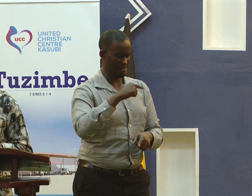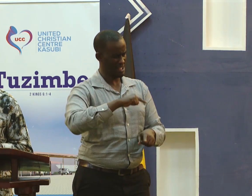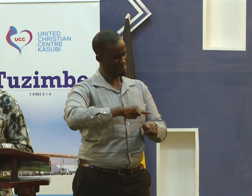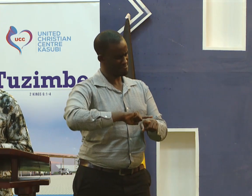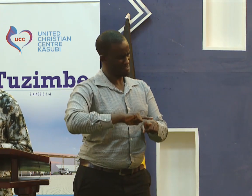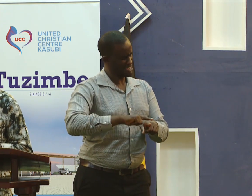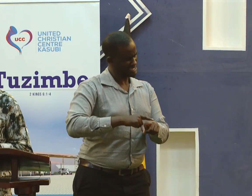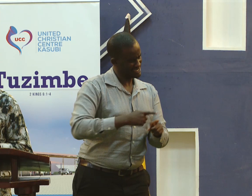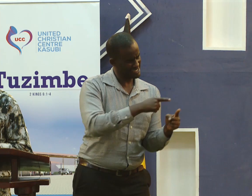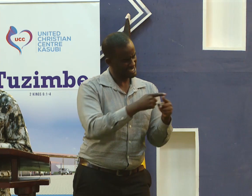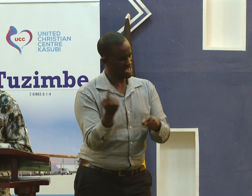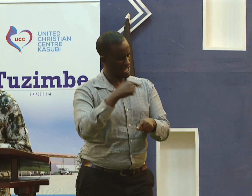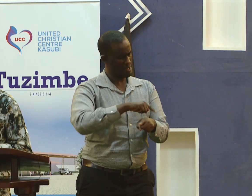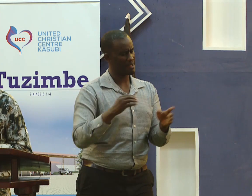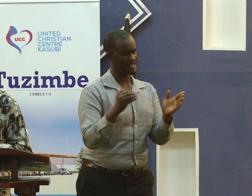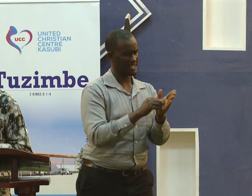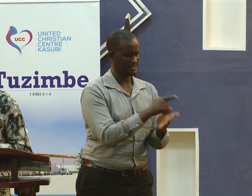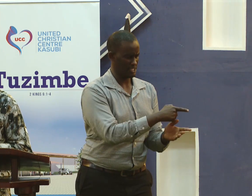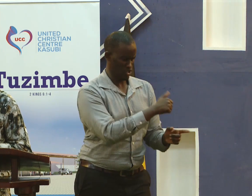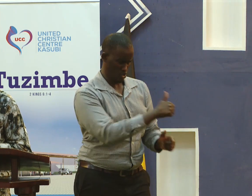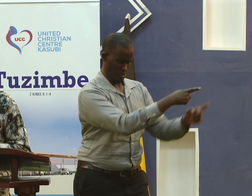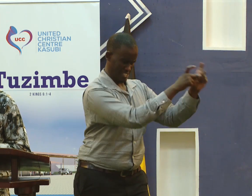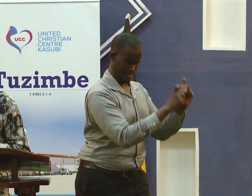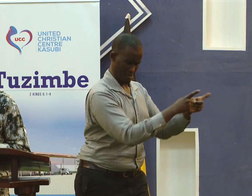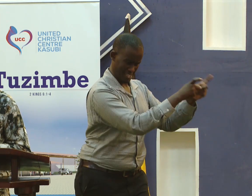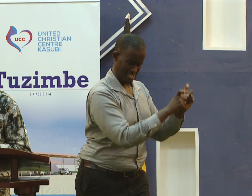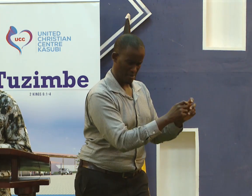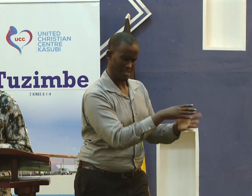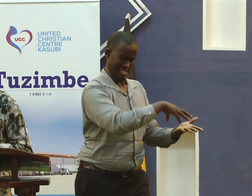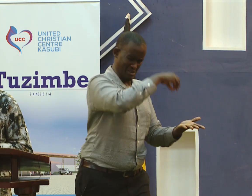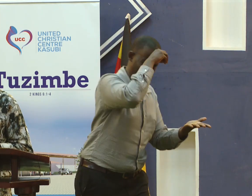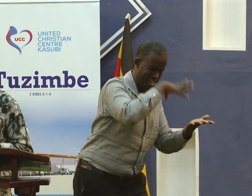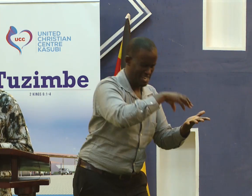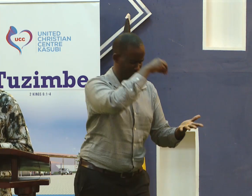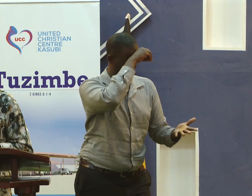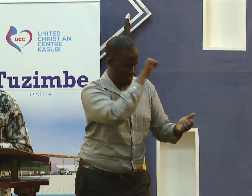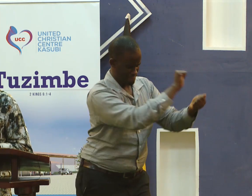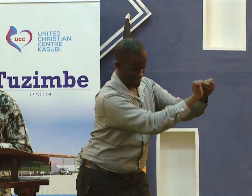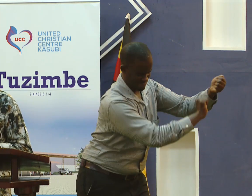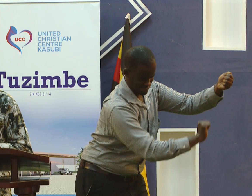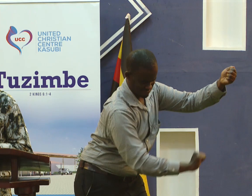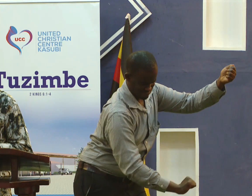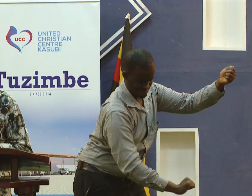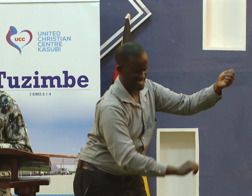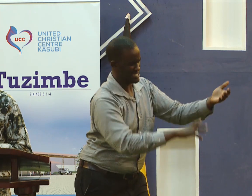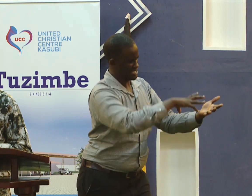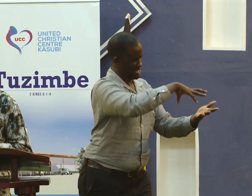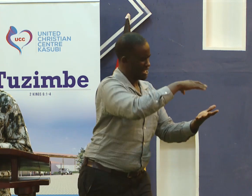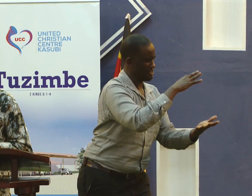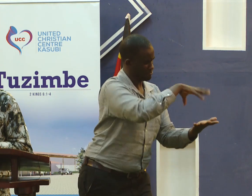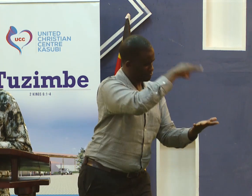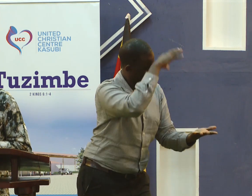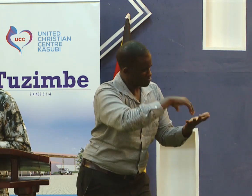until I come devote yourself to the public reading of scripture to preaching and teaching.